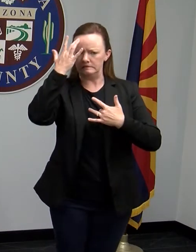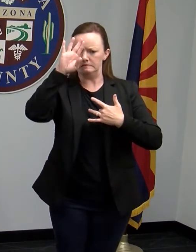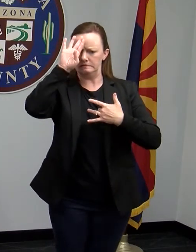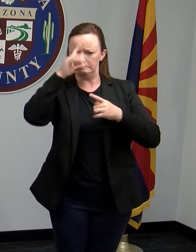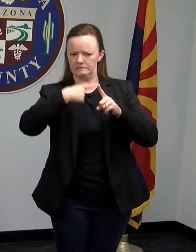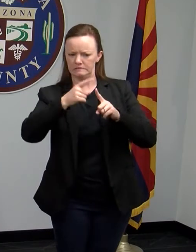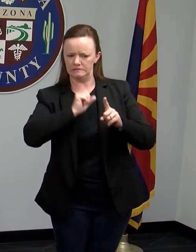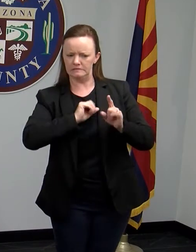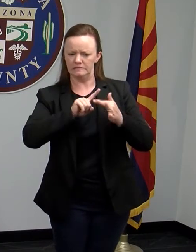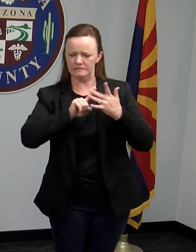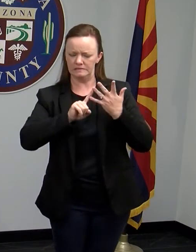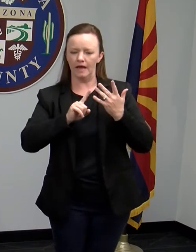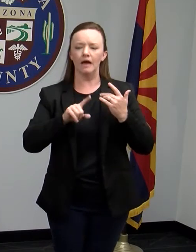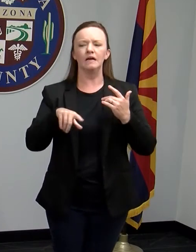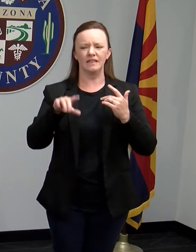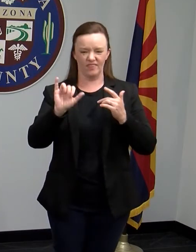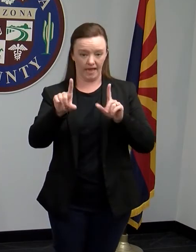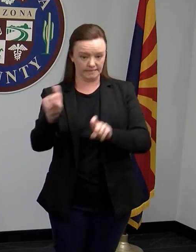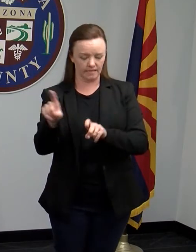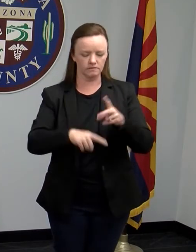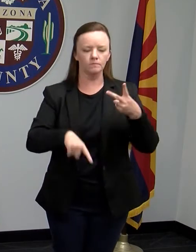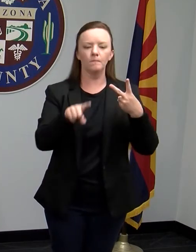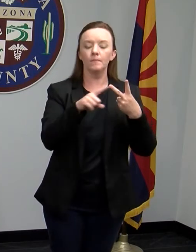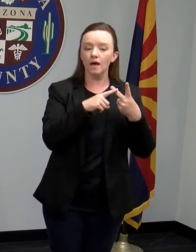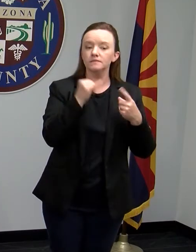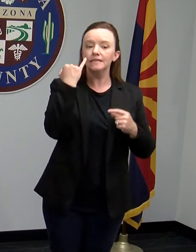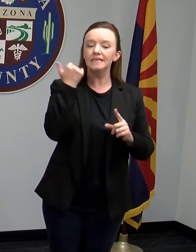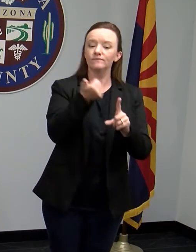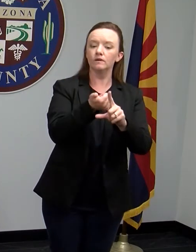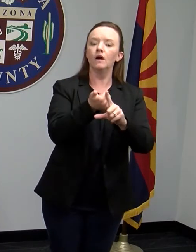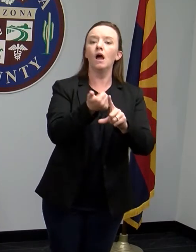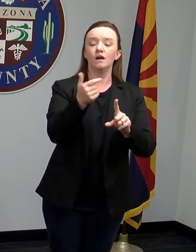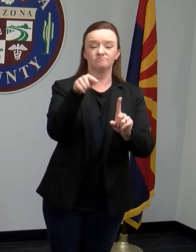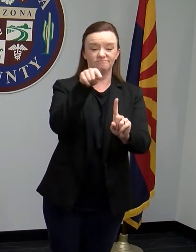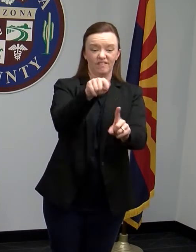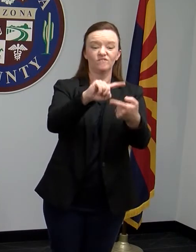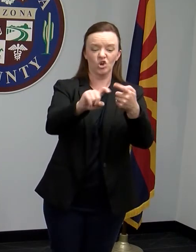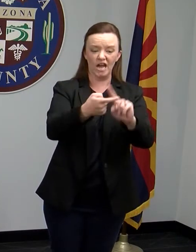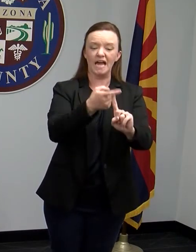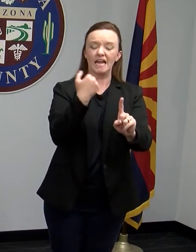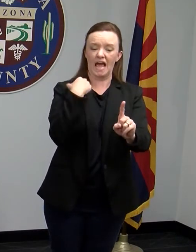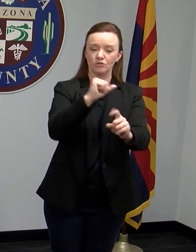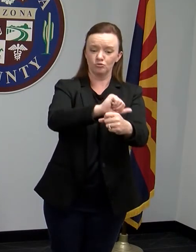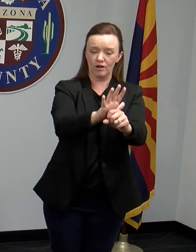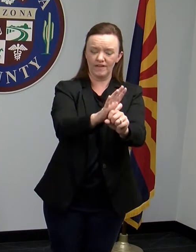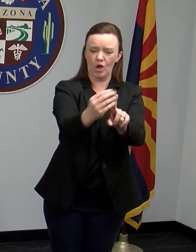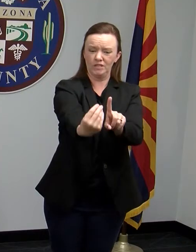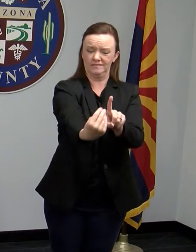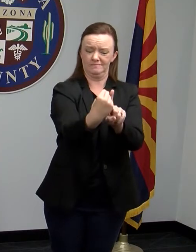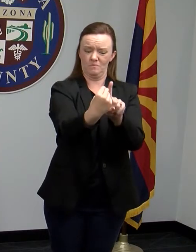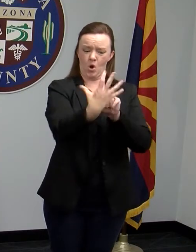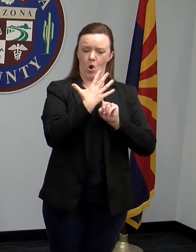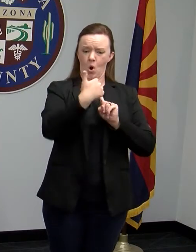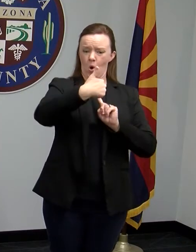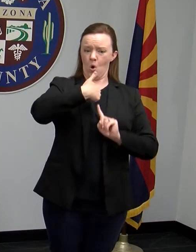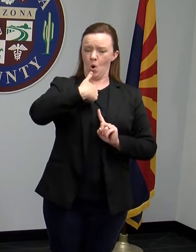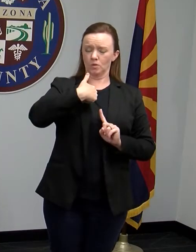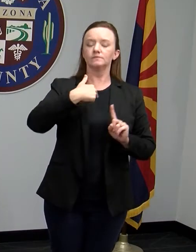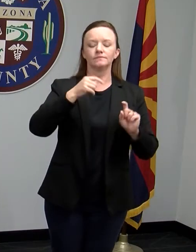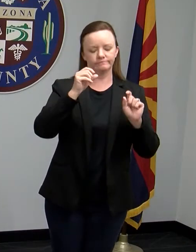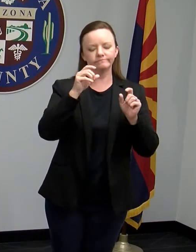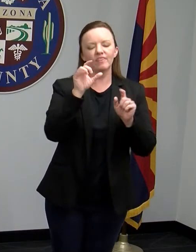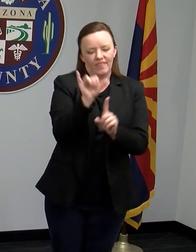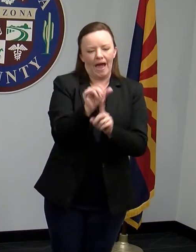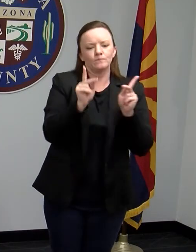someone who has a known exposure to someone with confirmed COVID-19 can also get a test to determine if they are